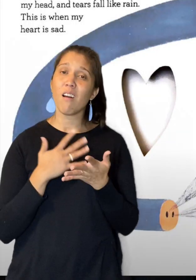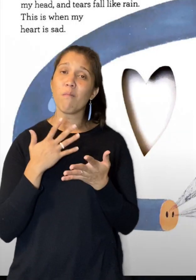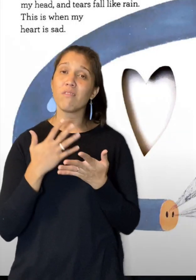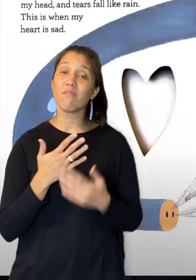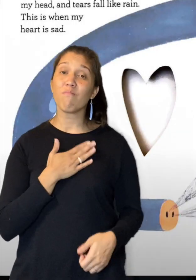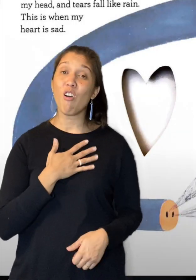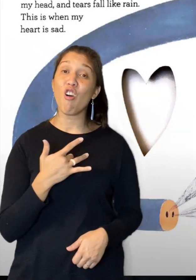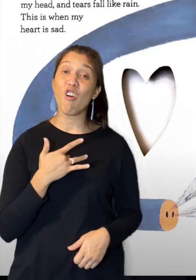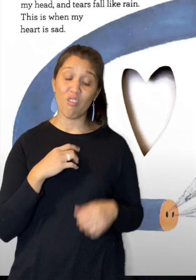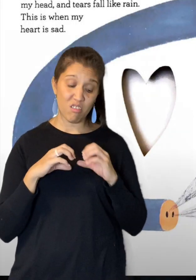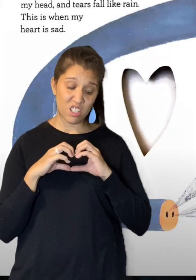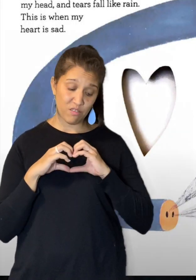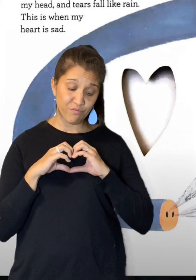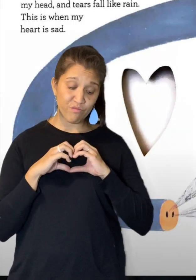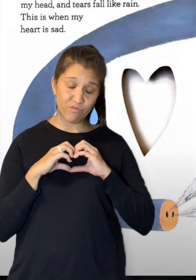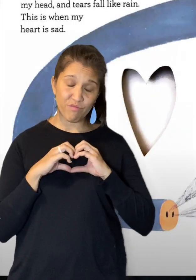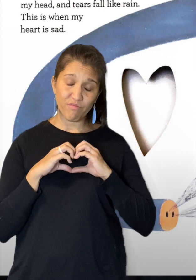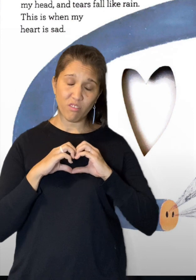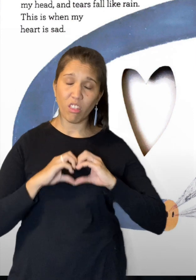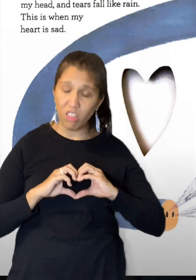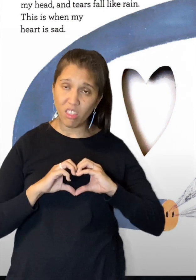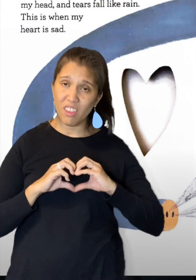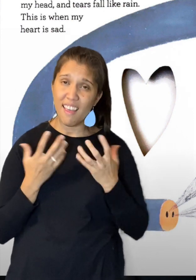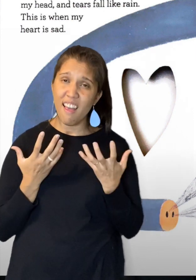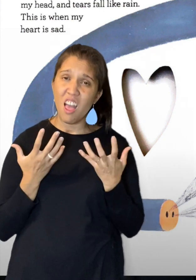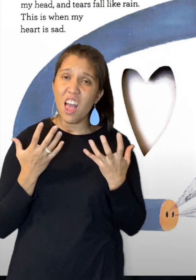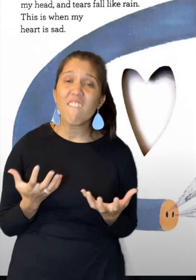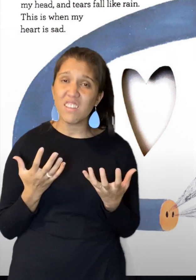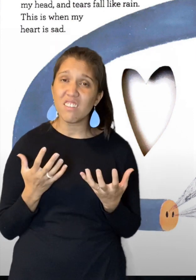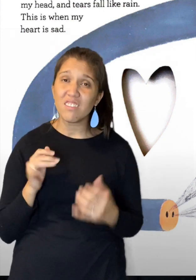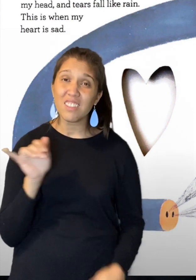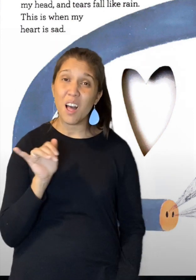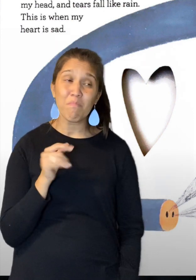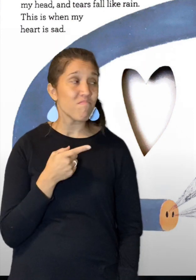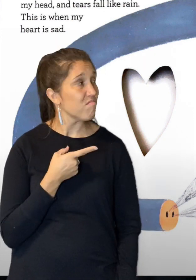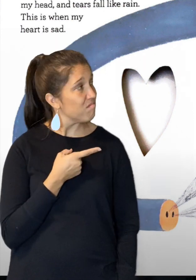Some days my heart feels as heavy as an elephant.